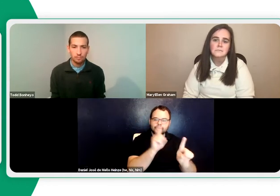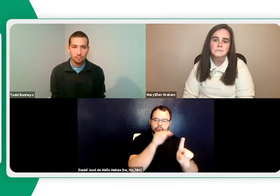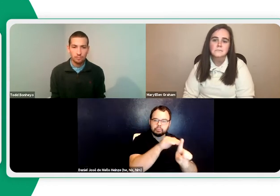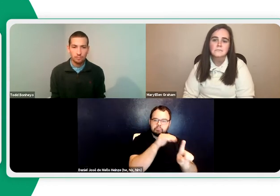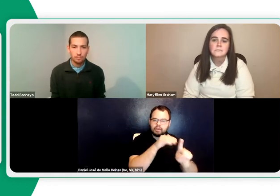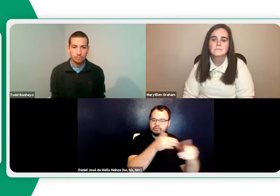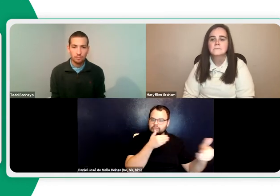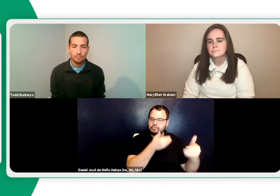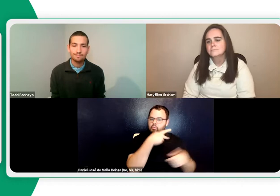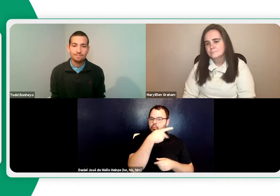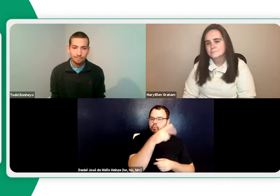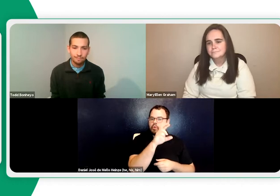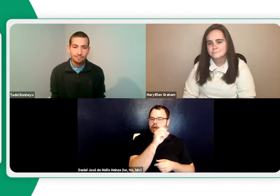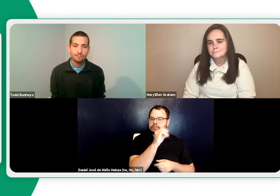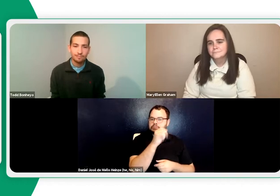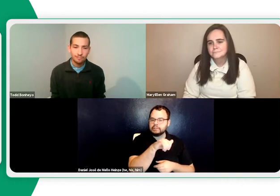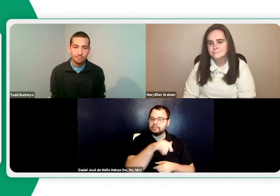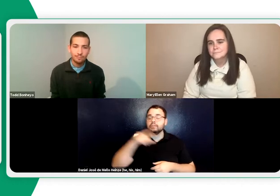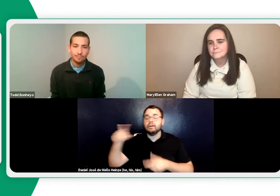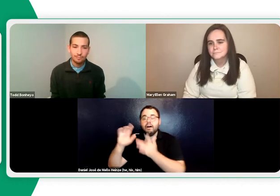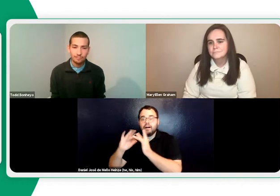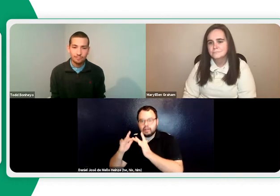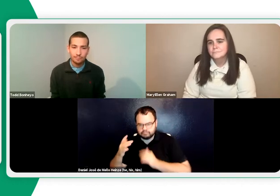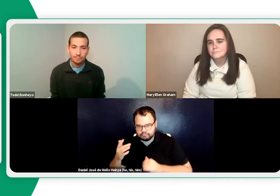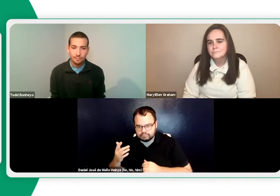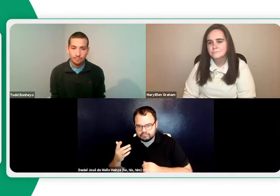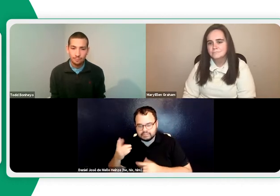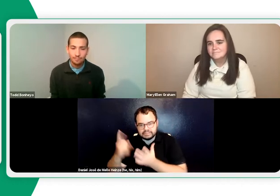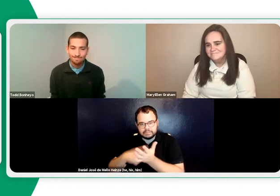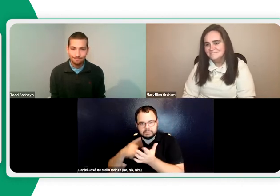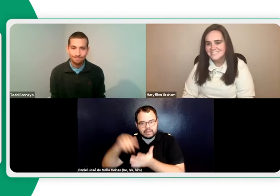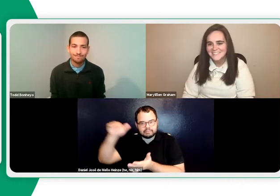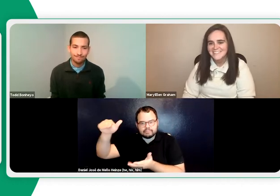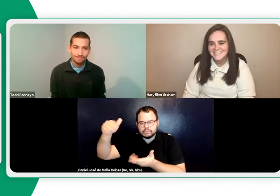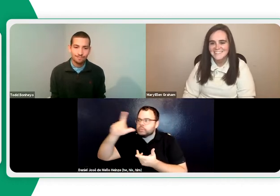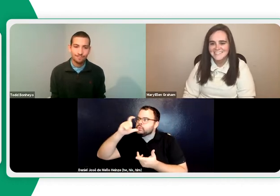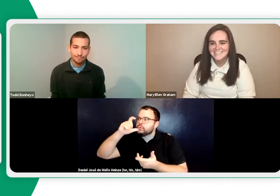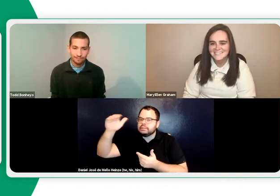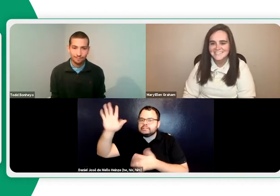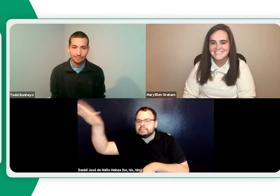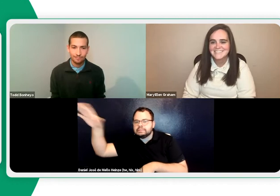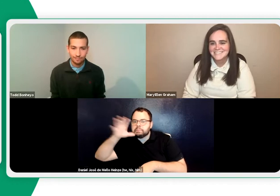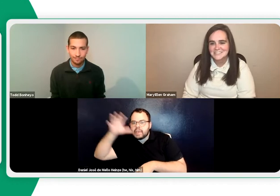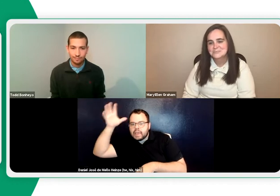online. Because in person, the teacher could be there in person, you know, reminding them to,